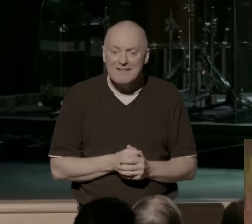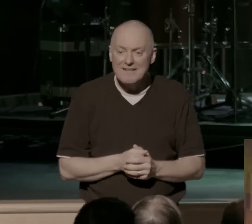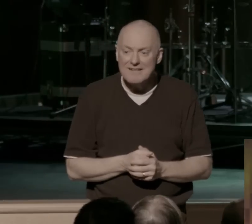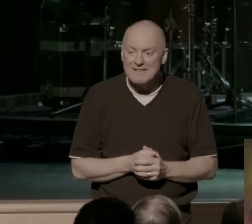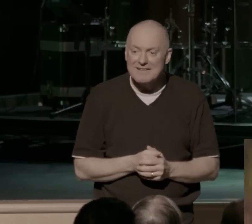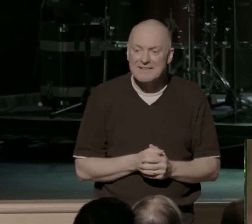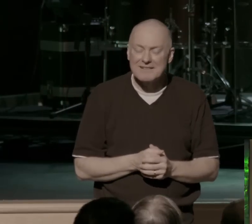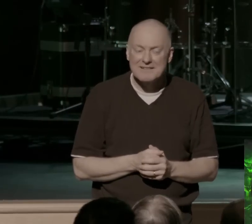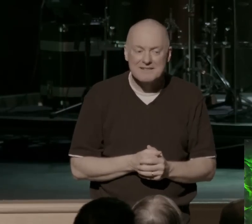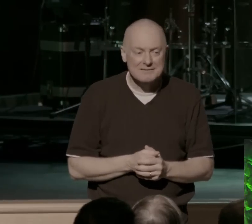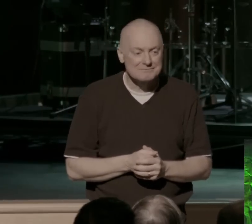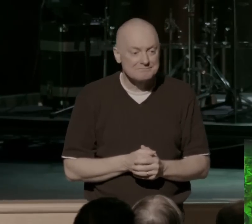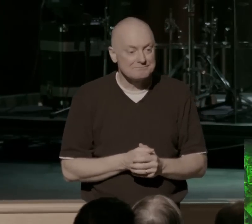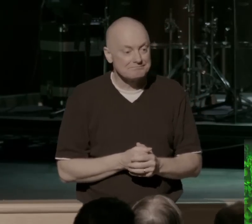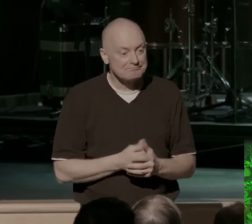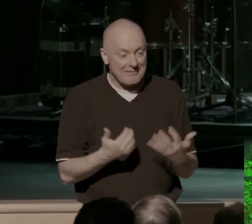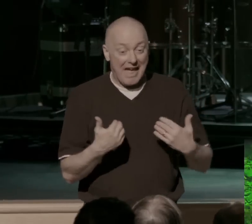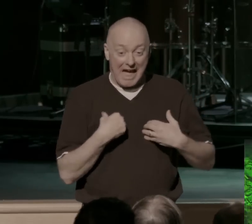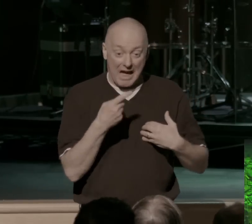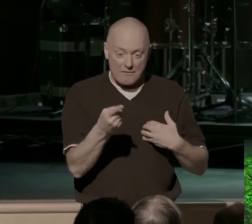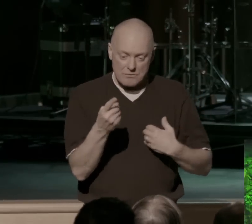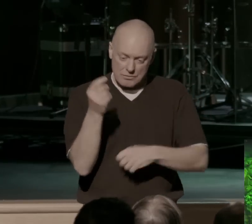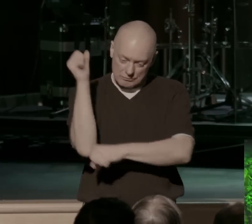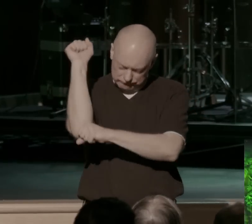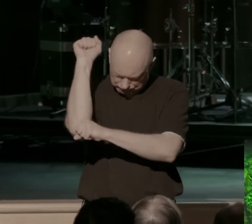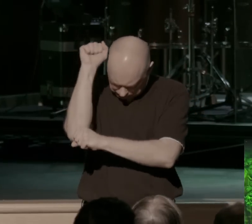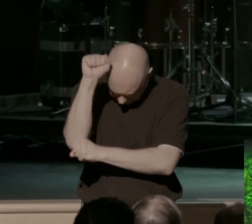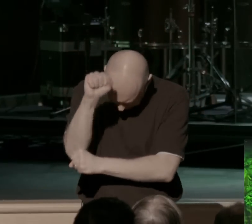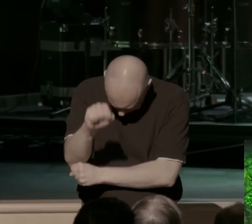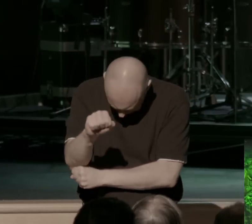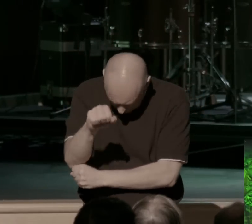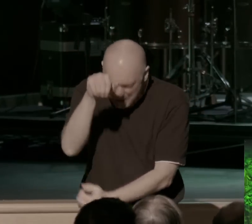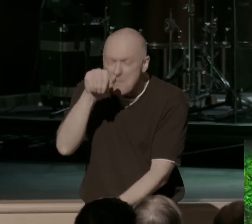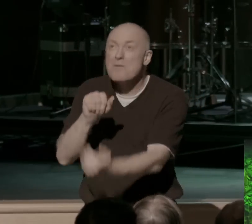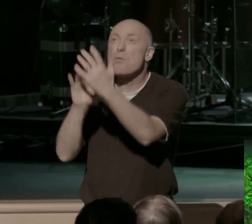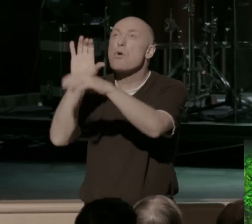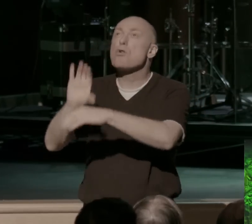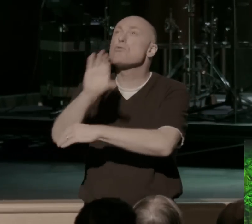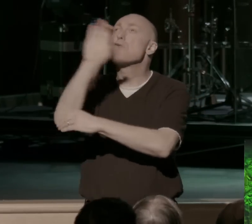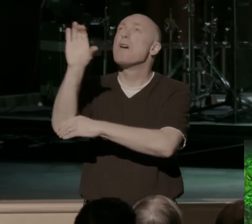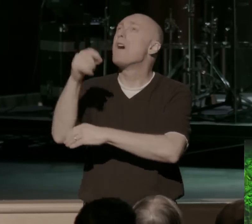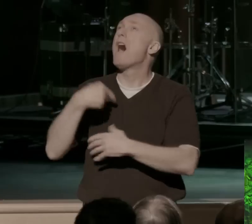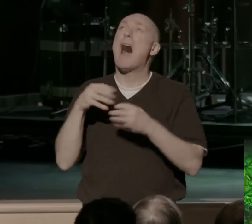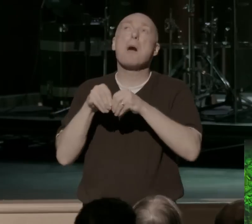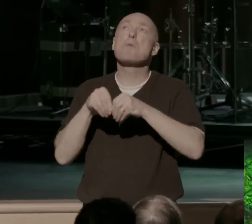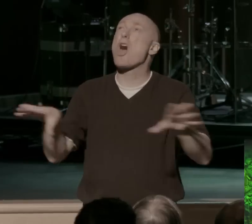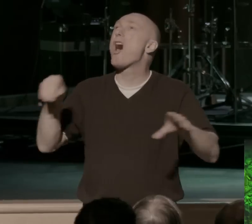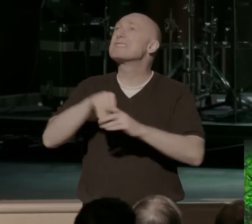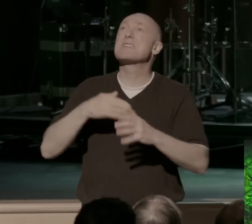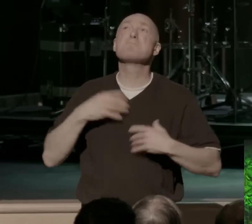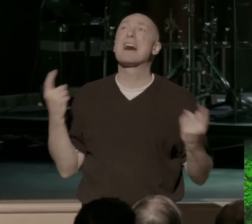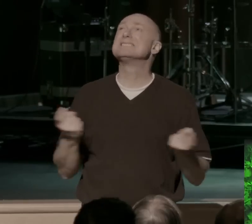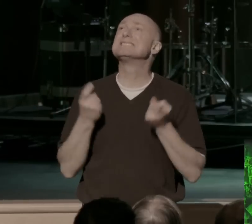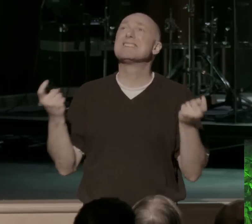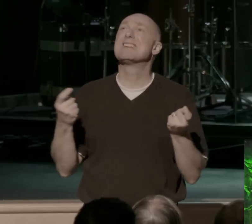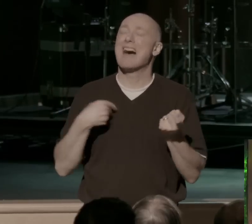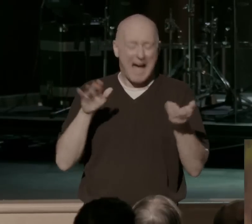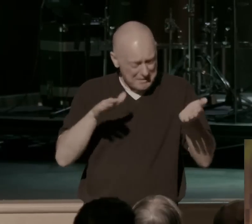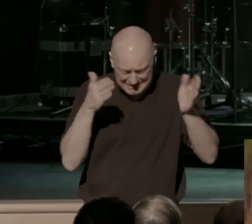Have you fallen on your face before the cross and said, I'm lost in my sin? I am dead and I trust in your